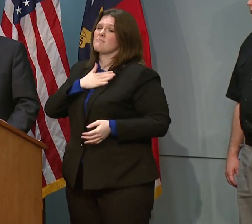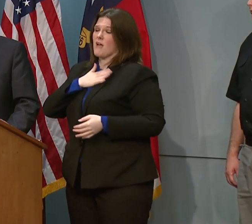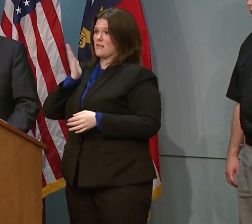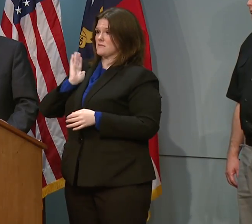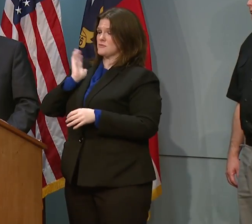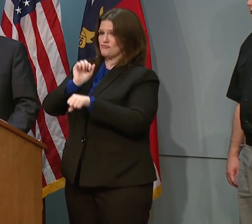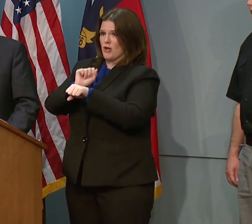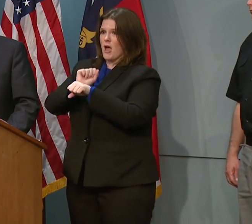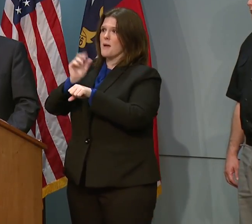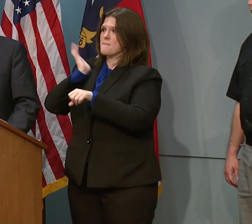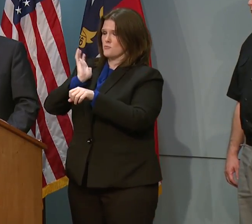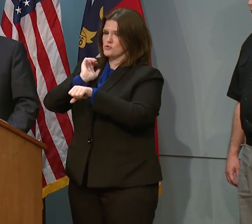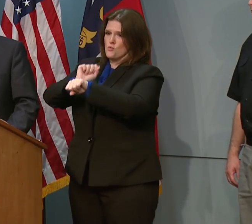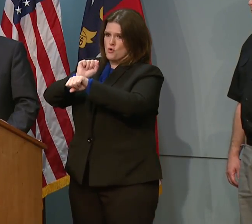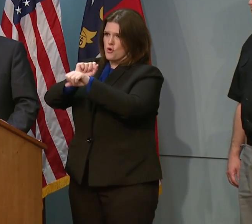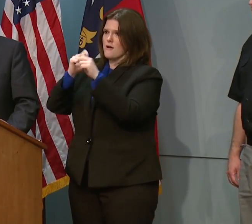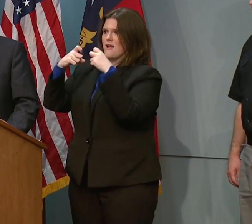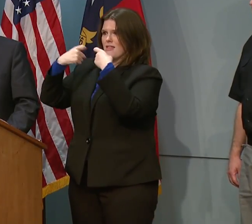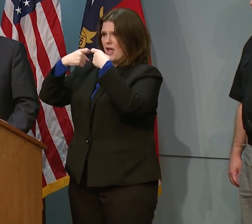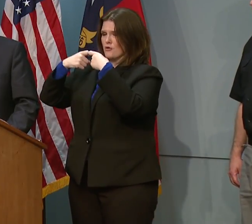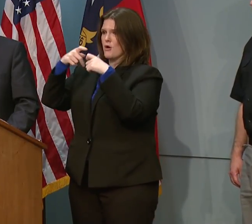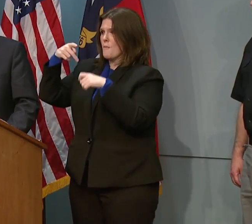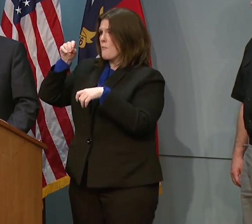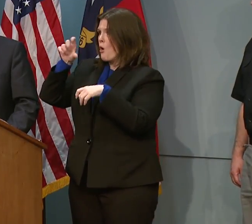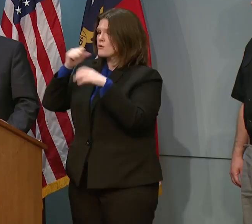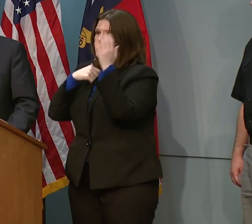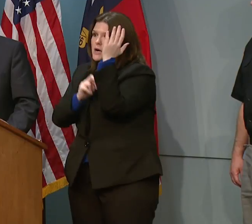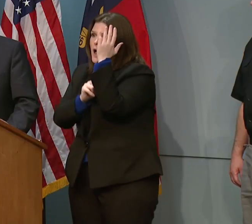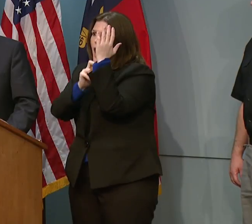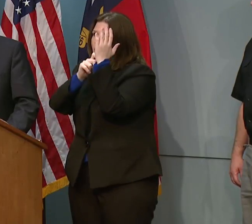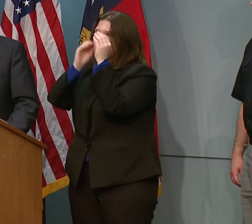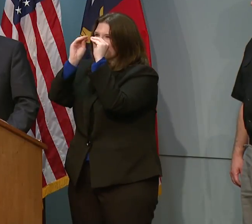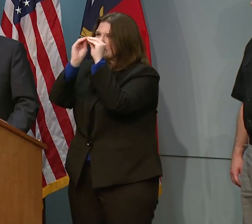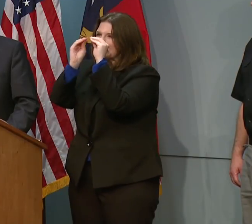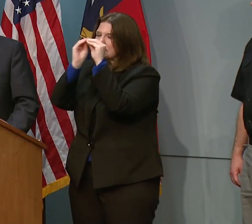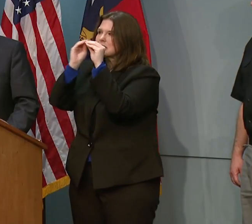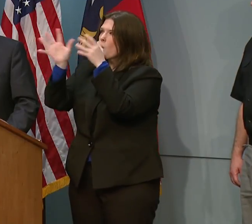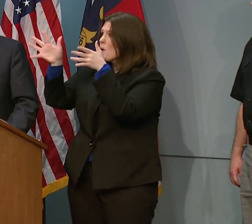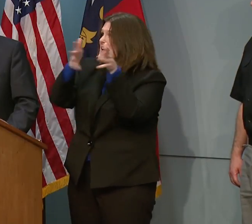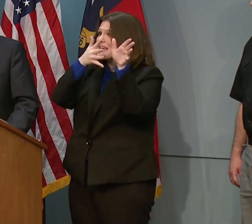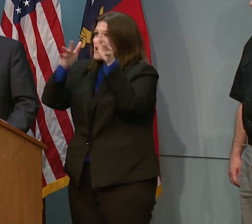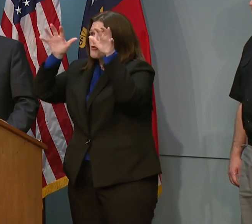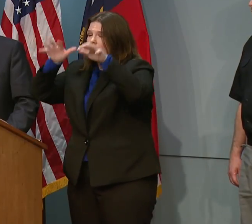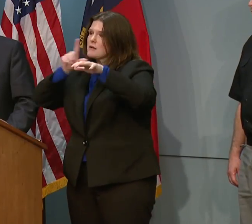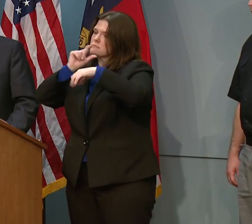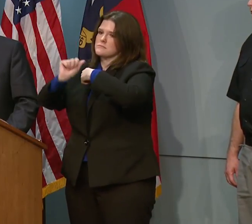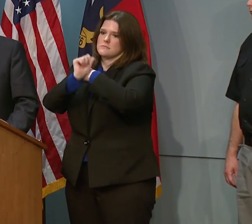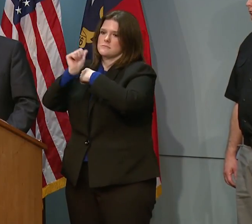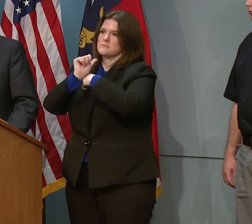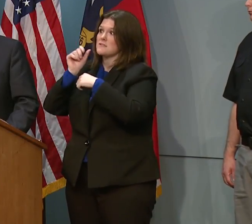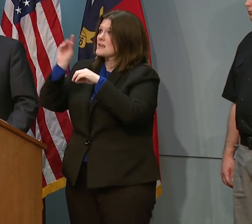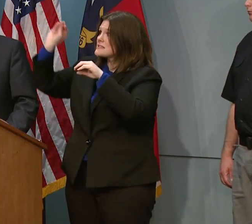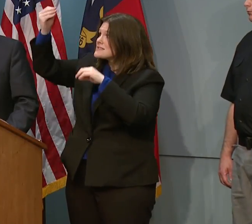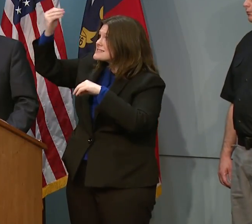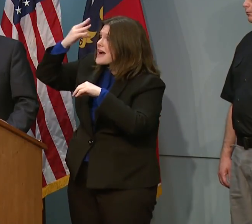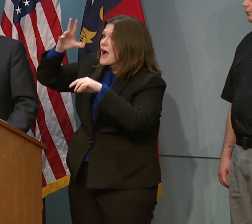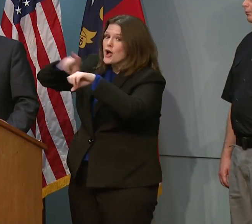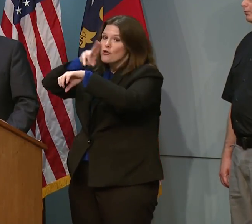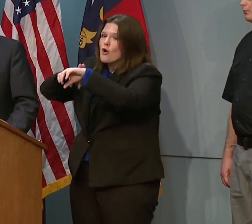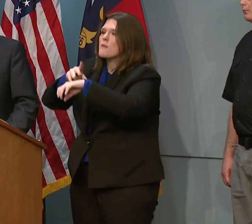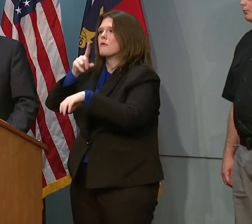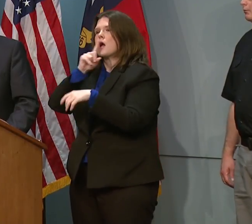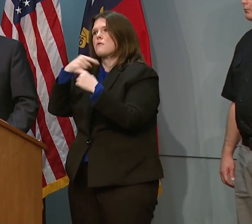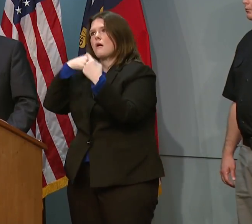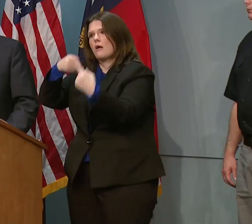to climb poles. It's not an easy job, especially when there's a lot of wind and rain. I couldn't do it during normal conditions. So please